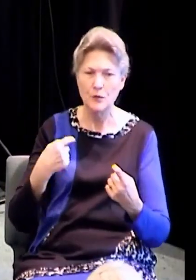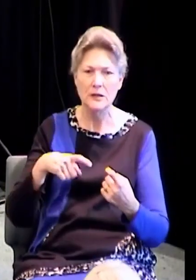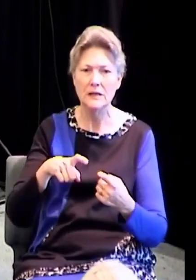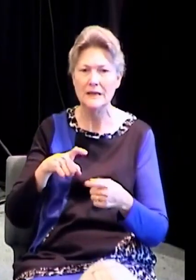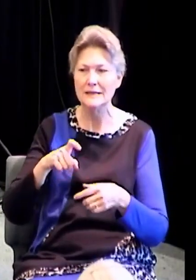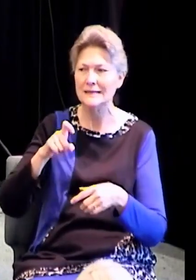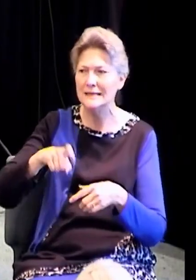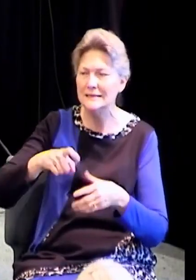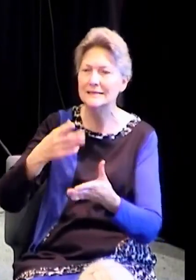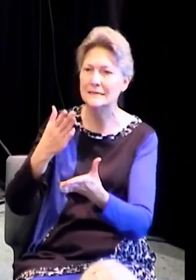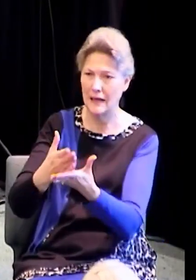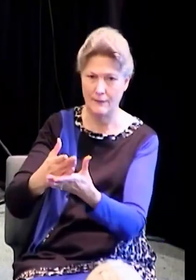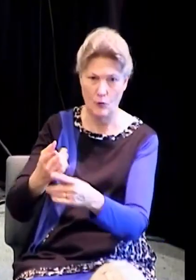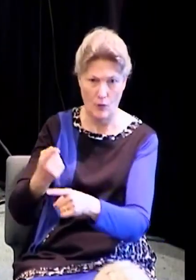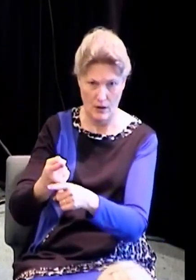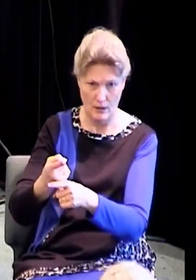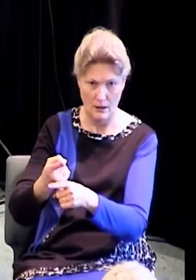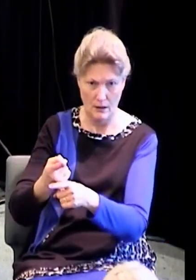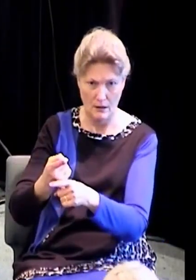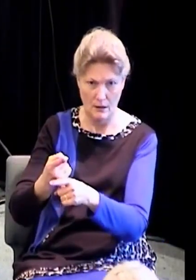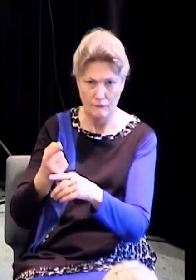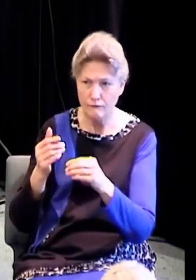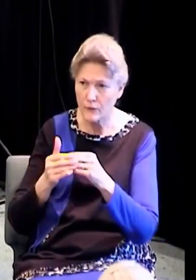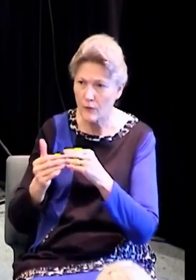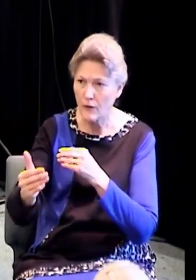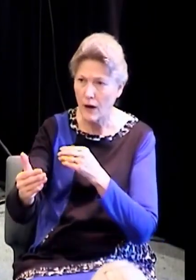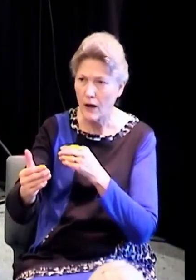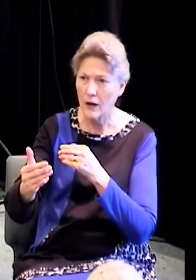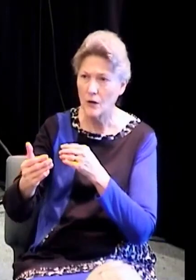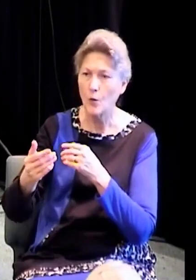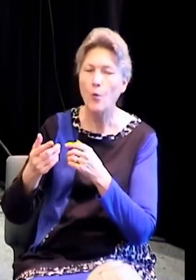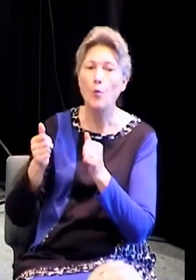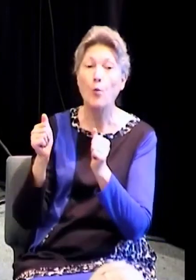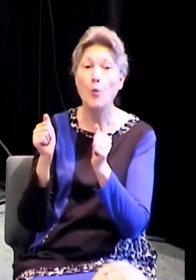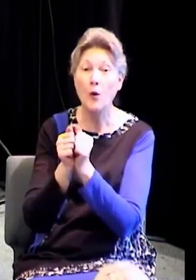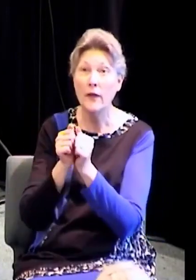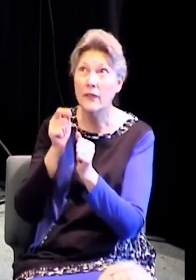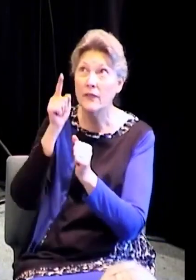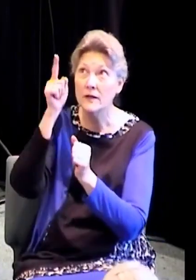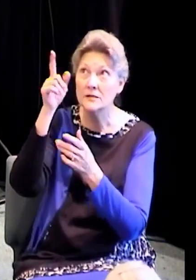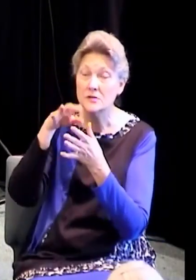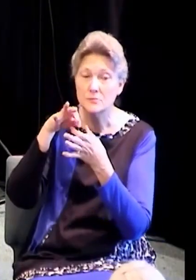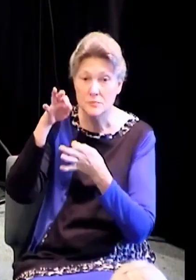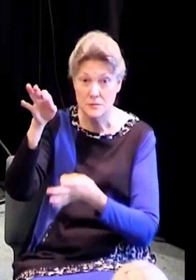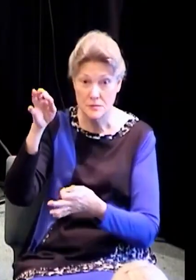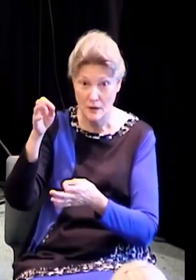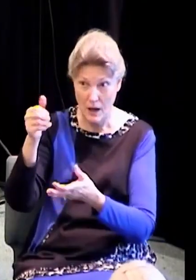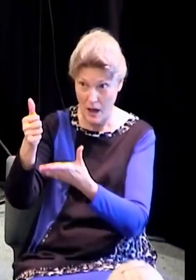I don't want to gossip anymore, God. I don't want to be addicted to anything anymore, God. I just,